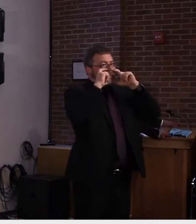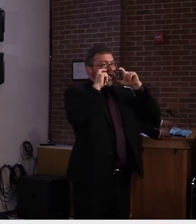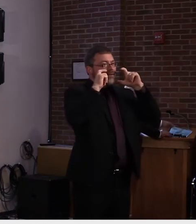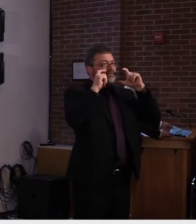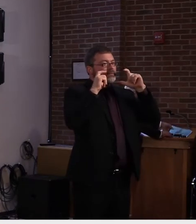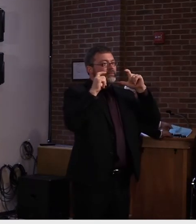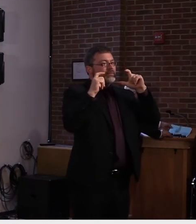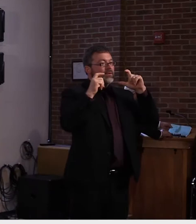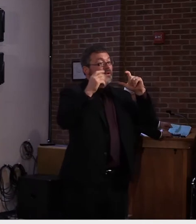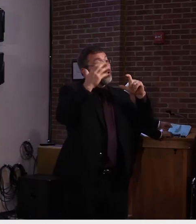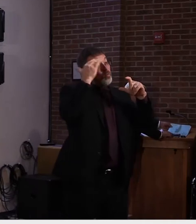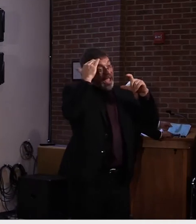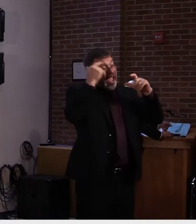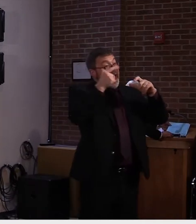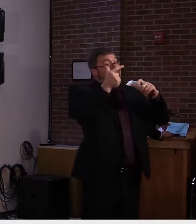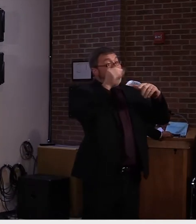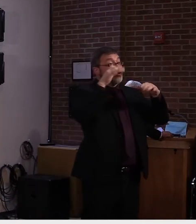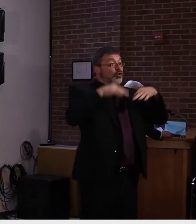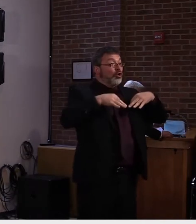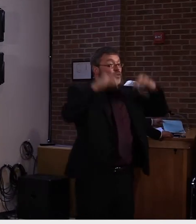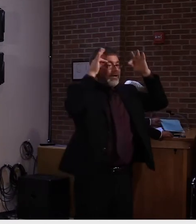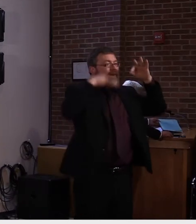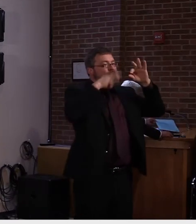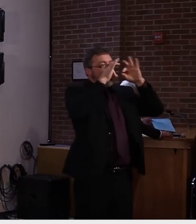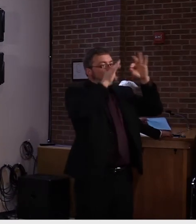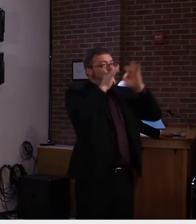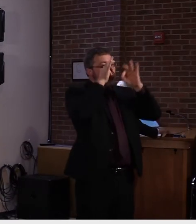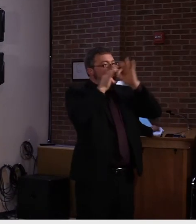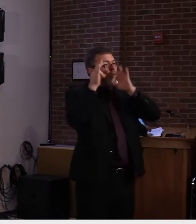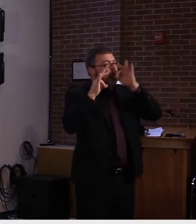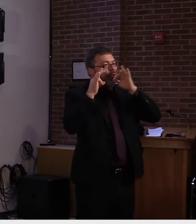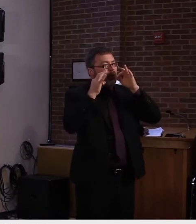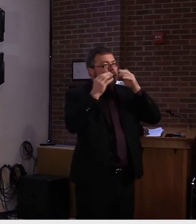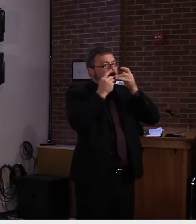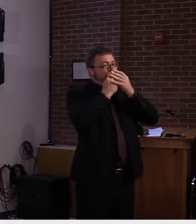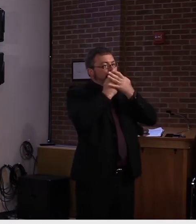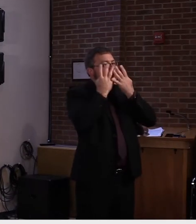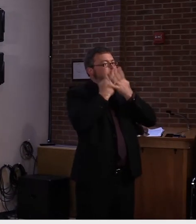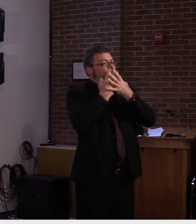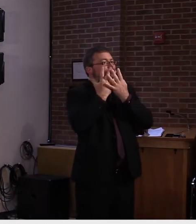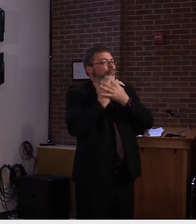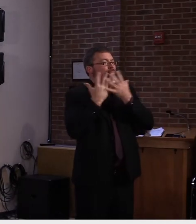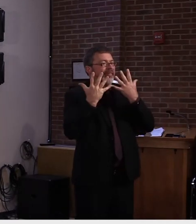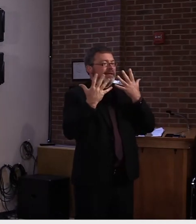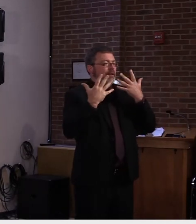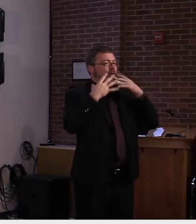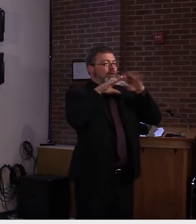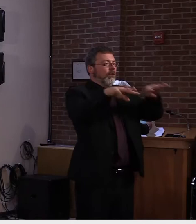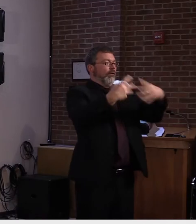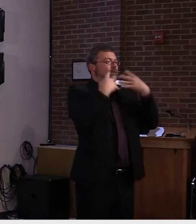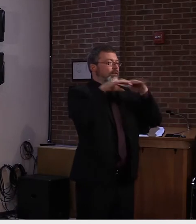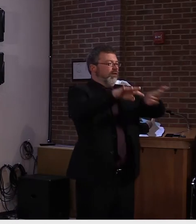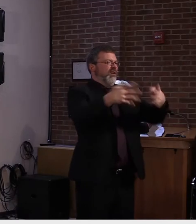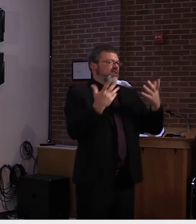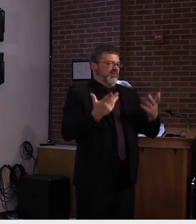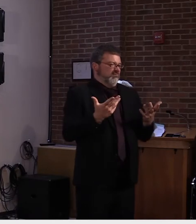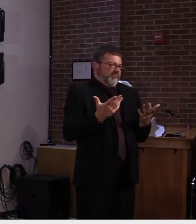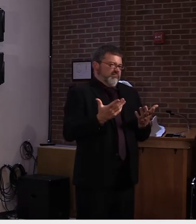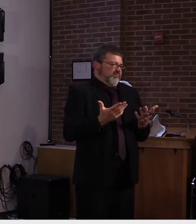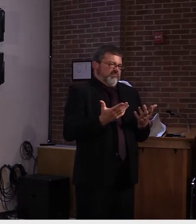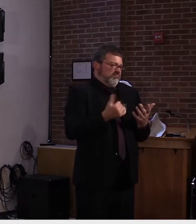especially if it was a single layer that, uh, allowed more droplets to, uh, spread around.